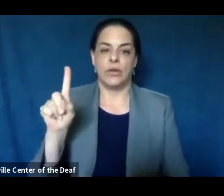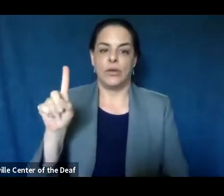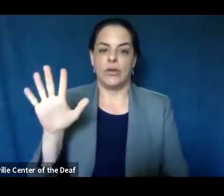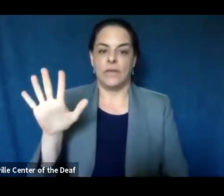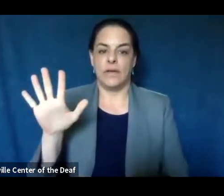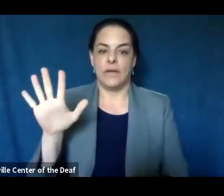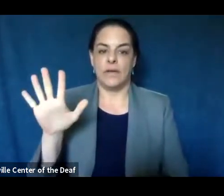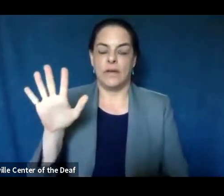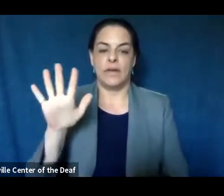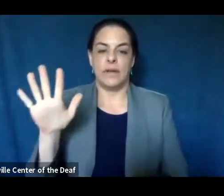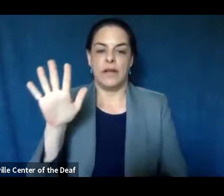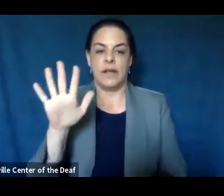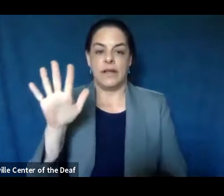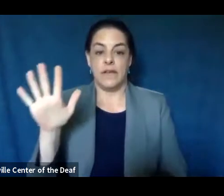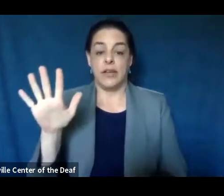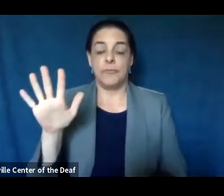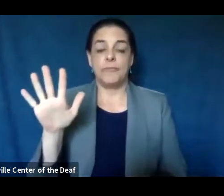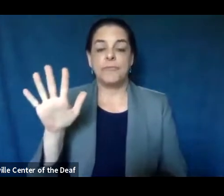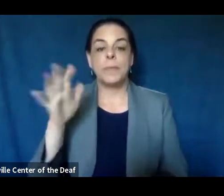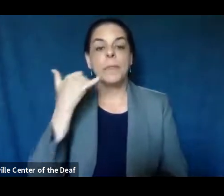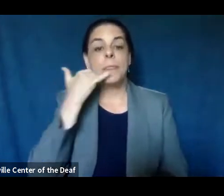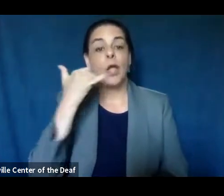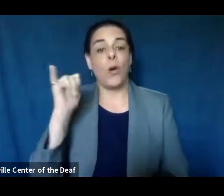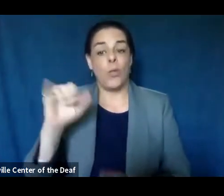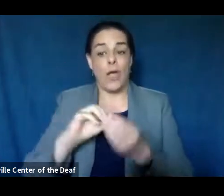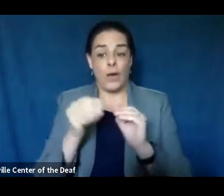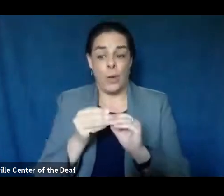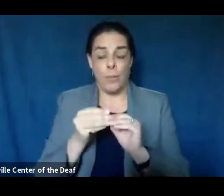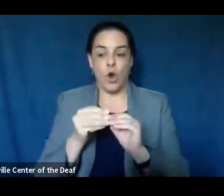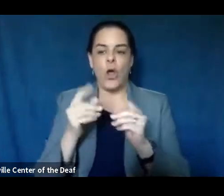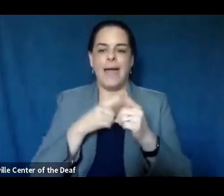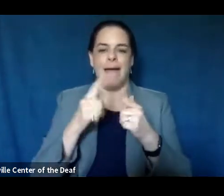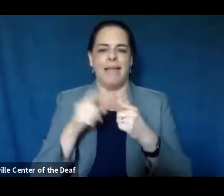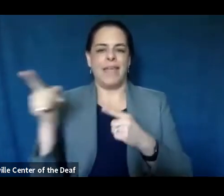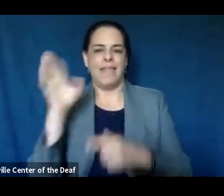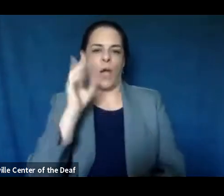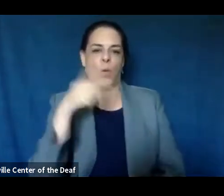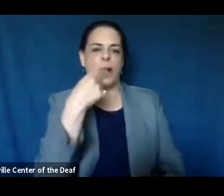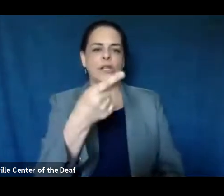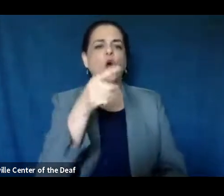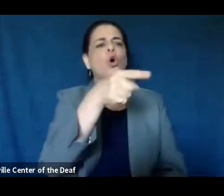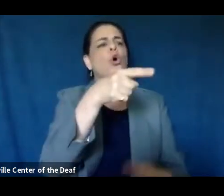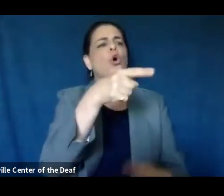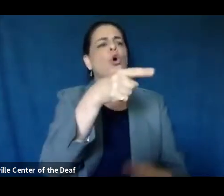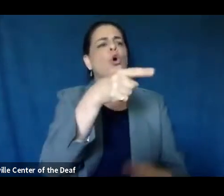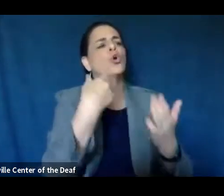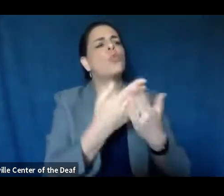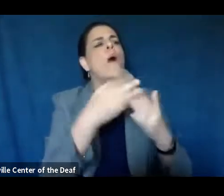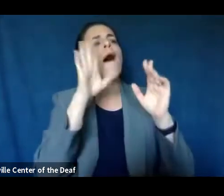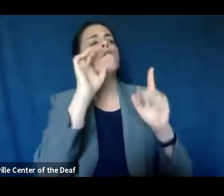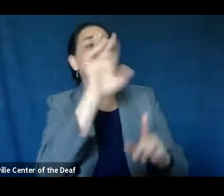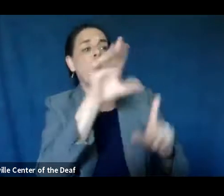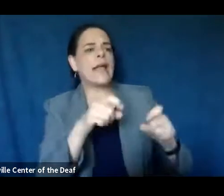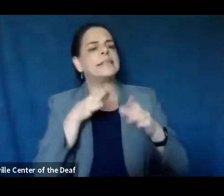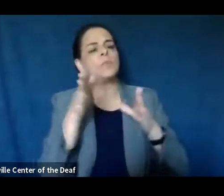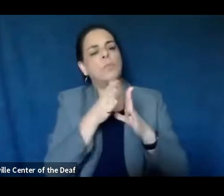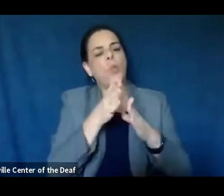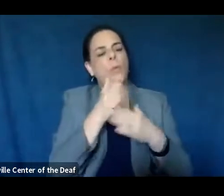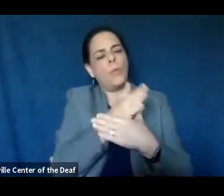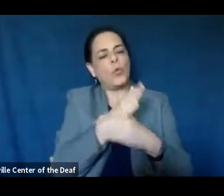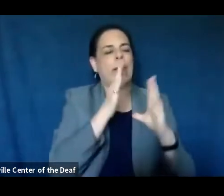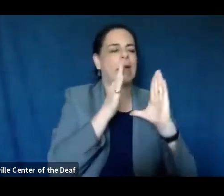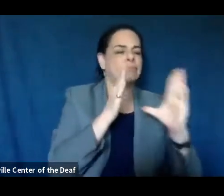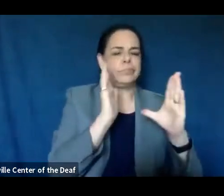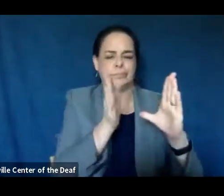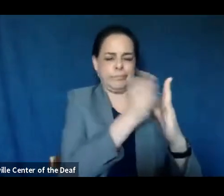-5555. People will be given a window of time to arrive for their testing. Once again, this is just to reduce